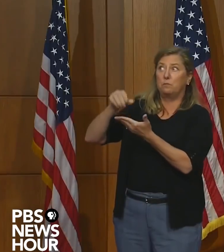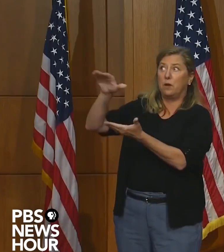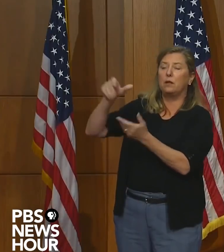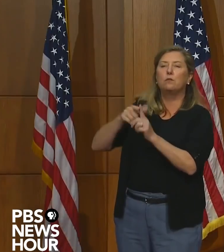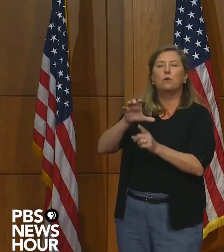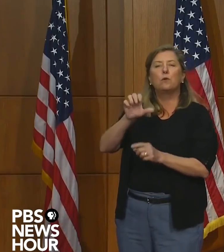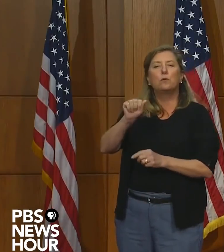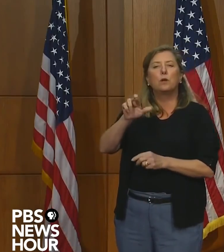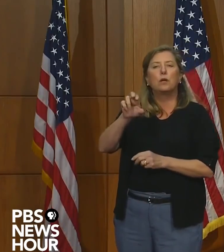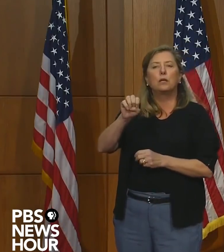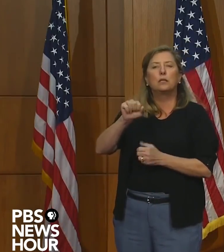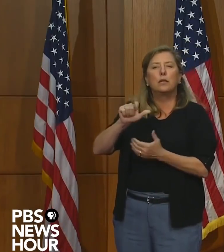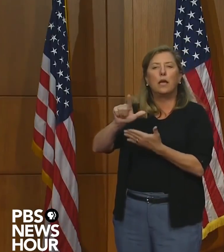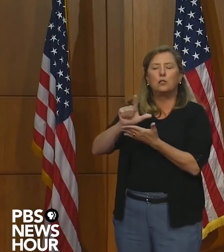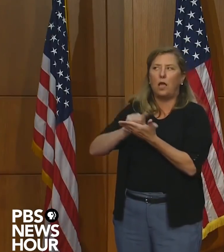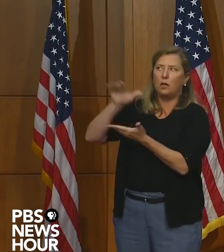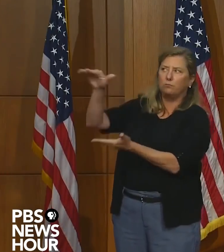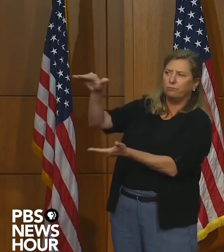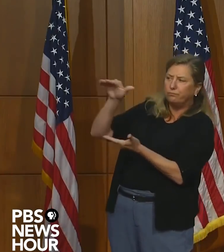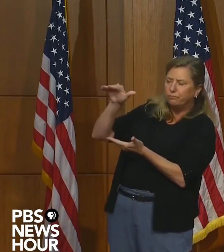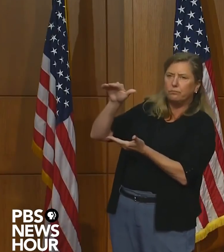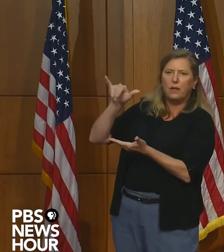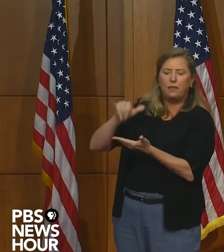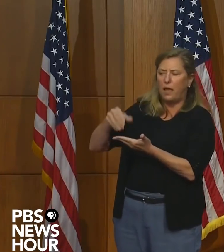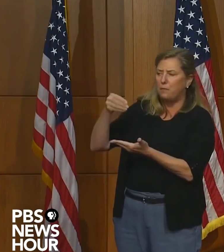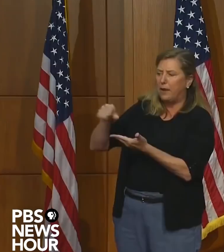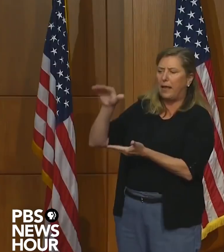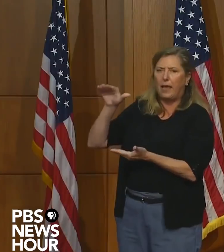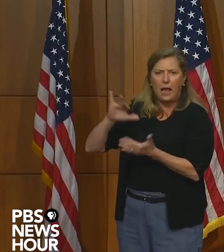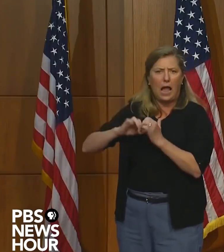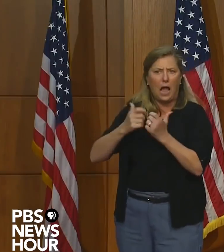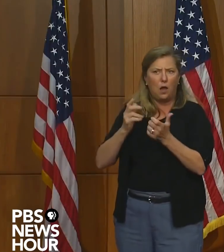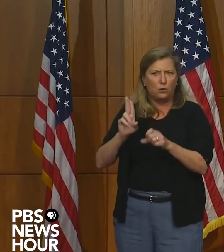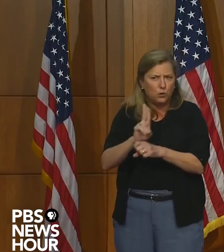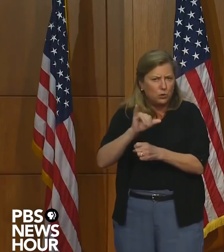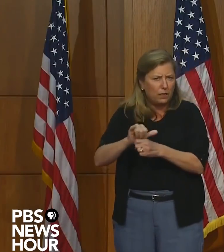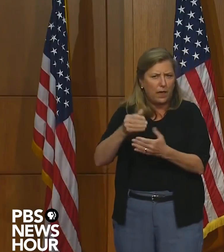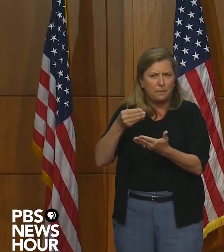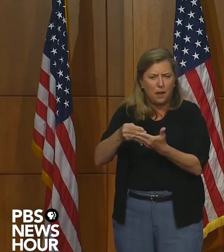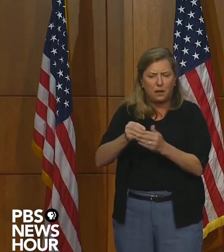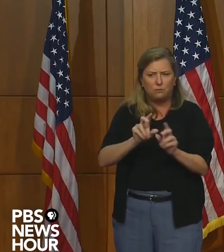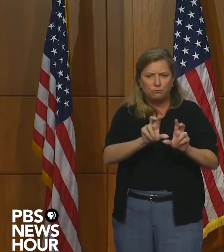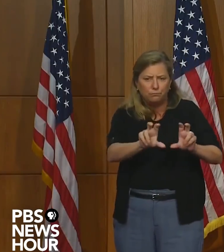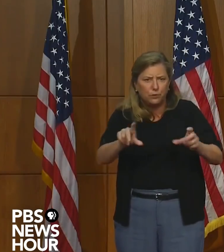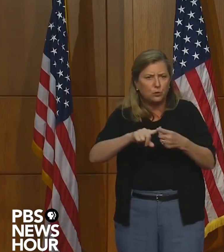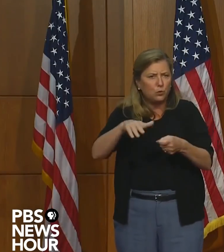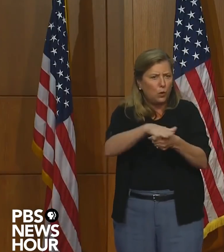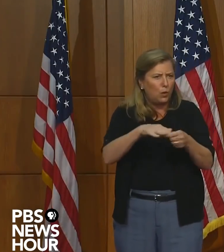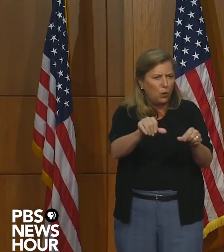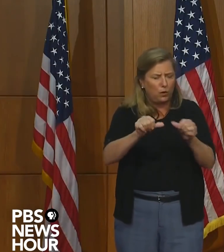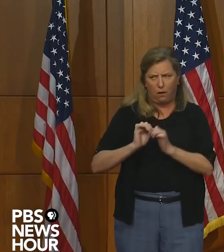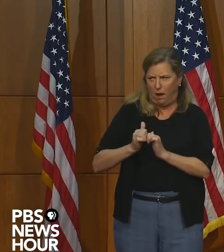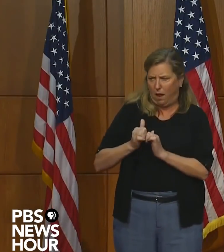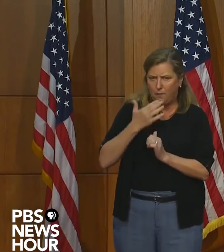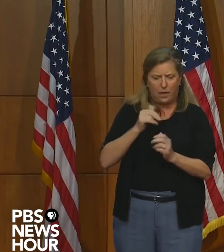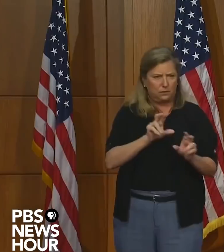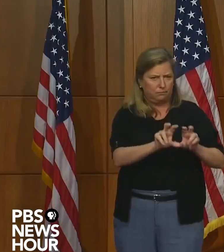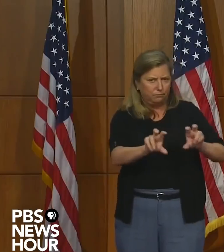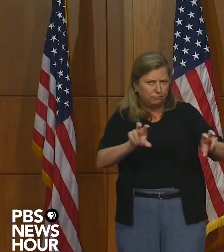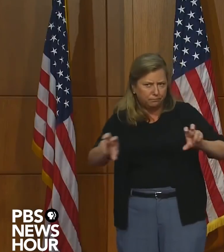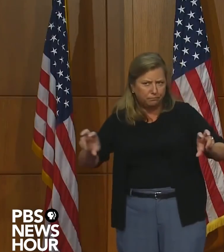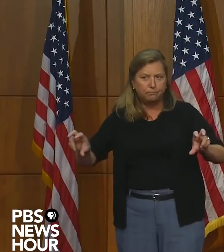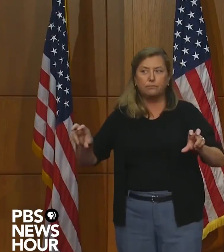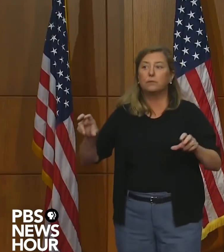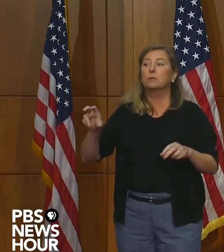We are looking presently of how we can distribute that into our localities. And certainly, if there